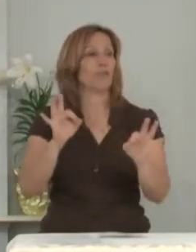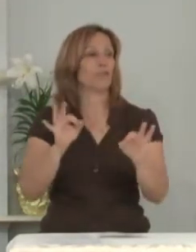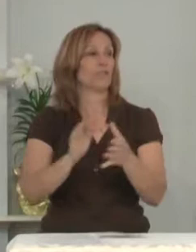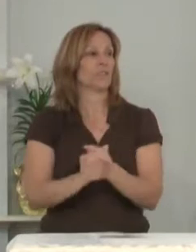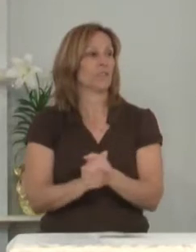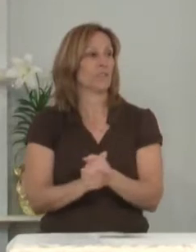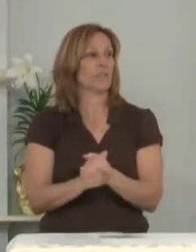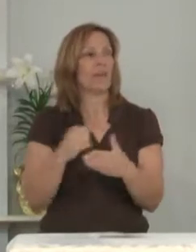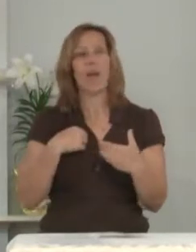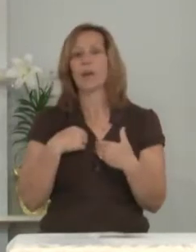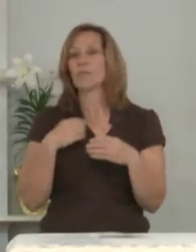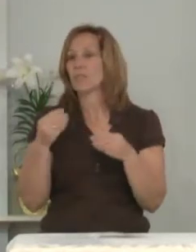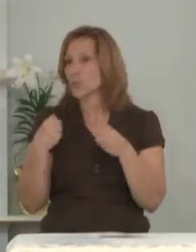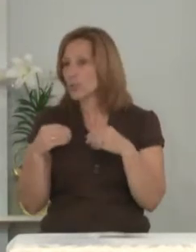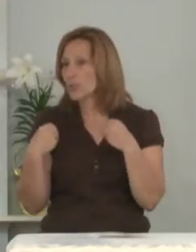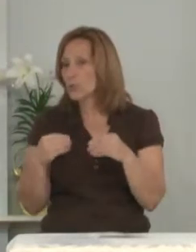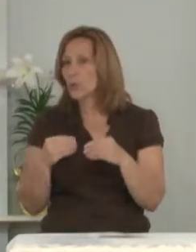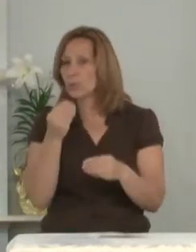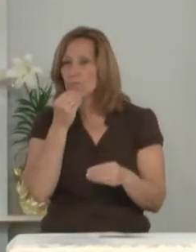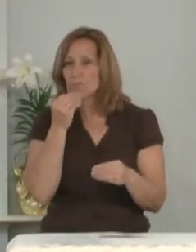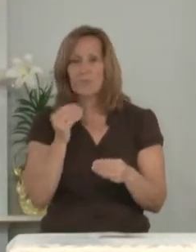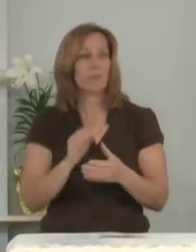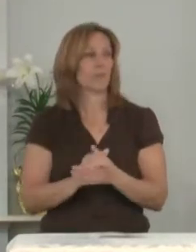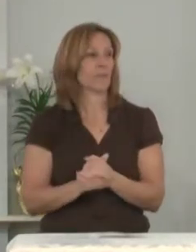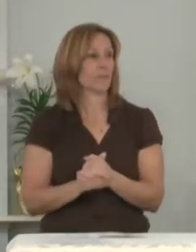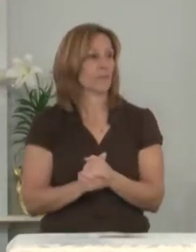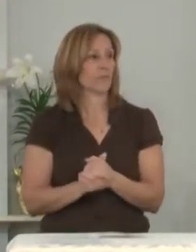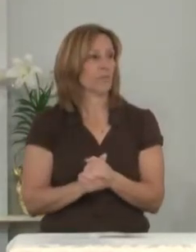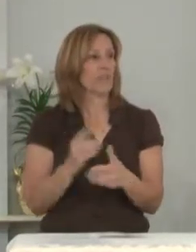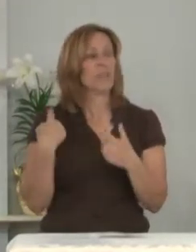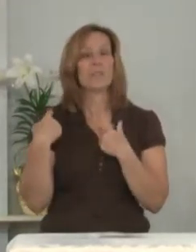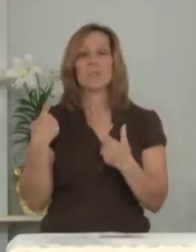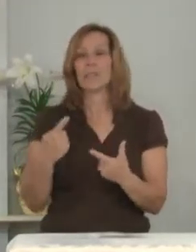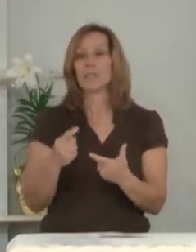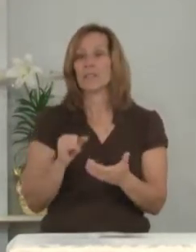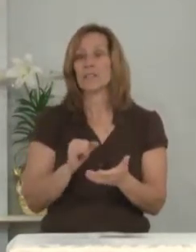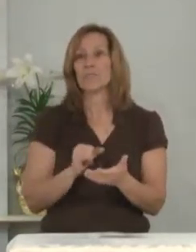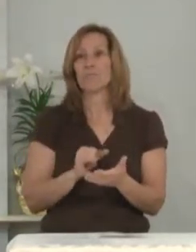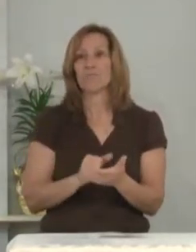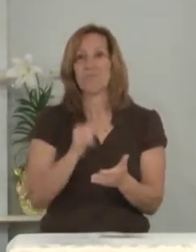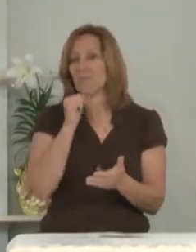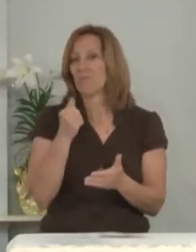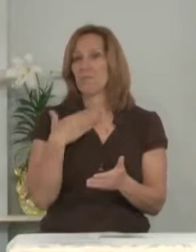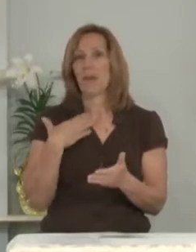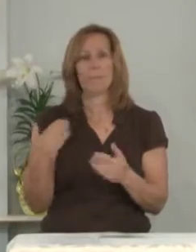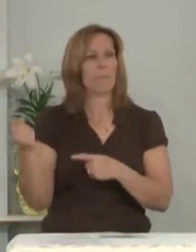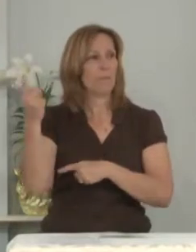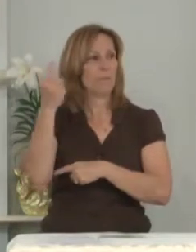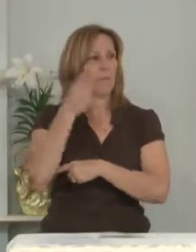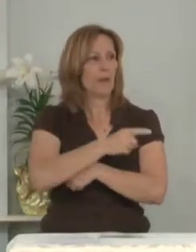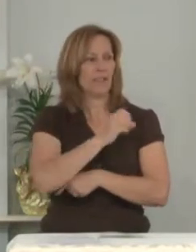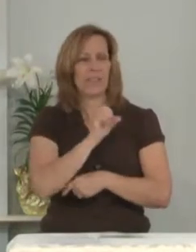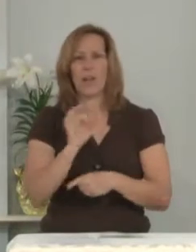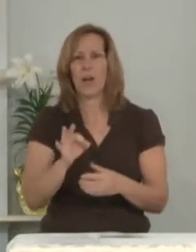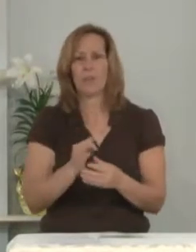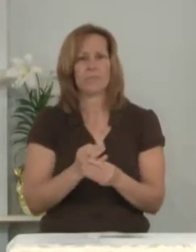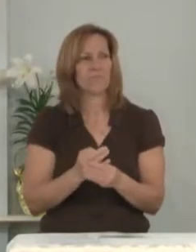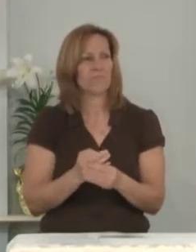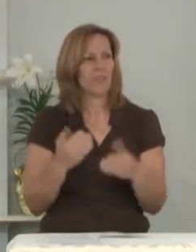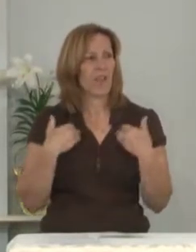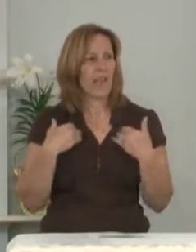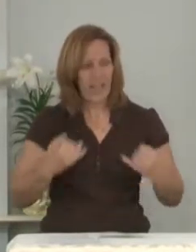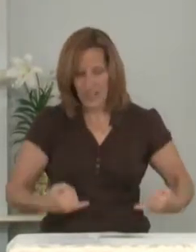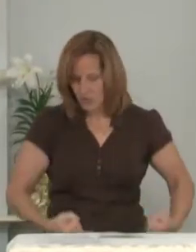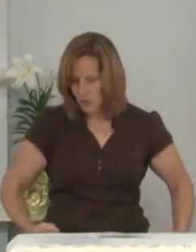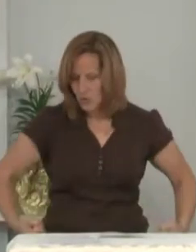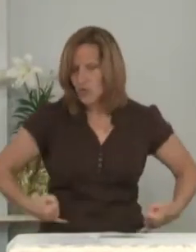I was in a grocery store and since it wasn't my day off I was wearing